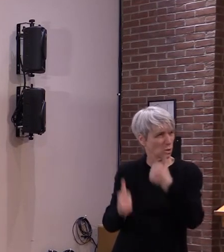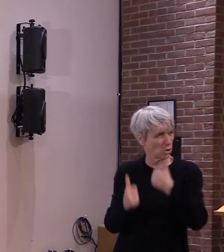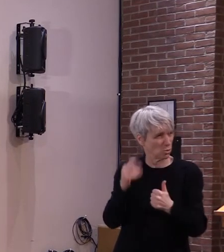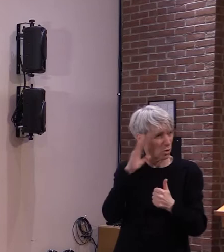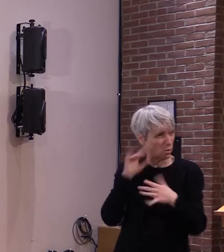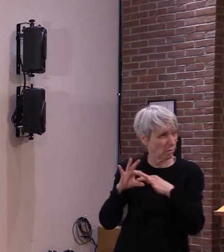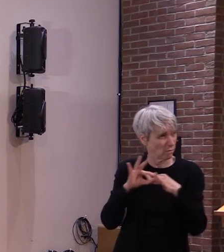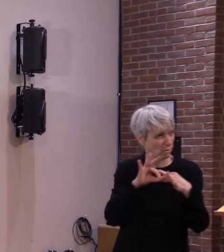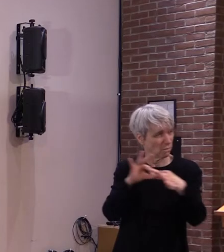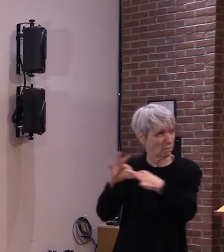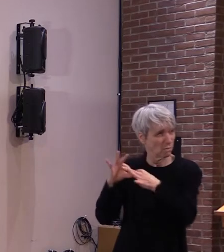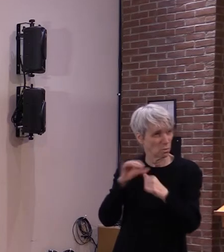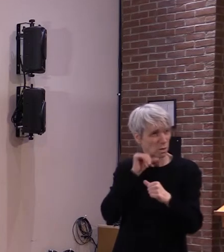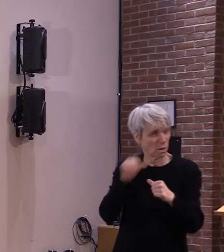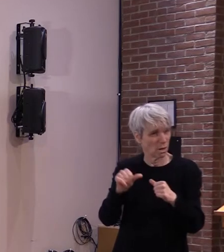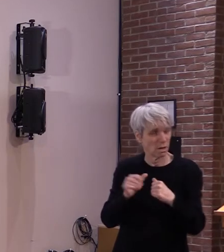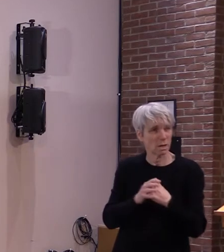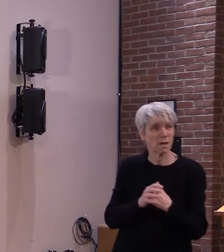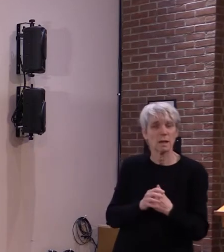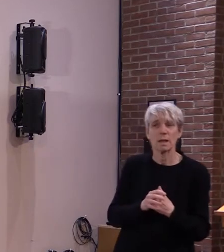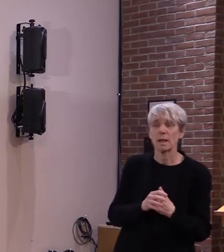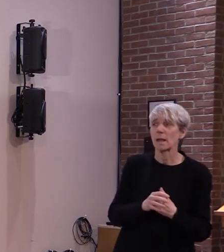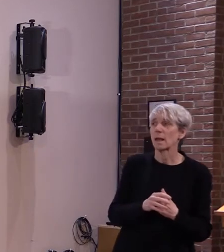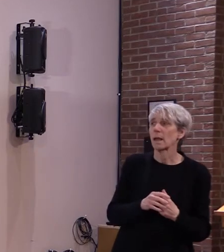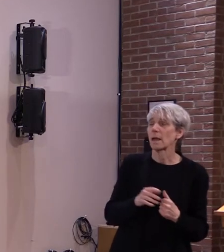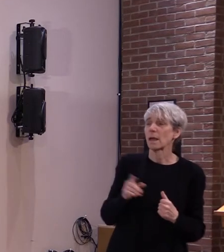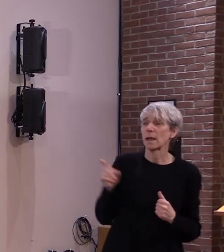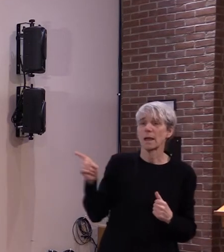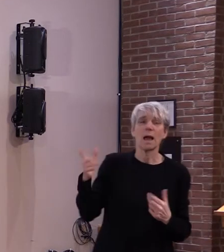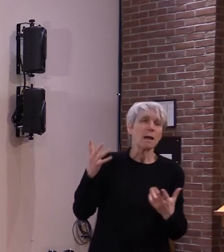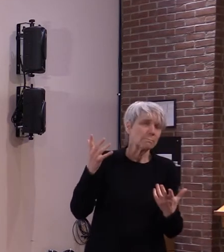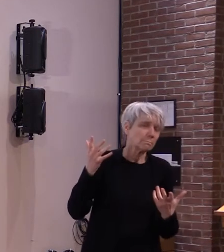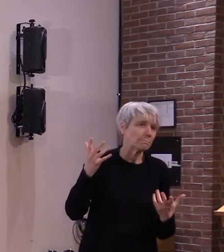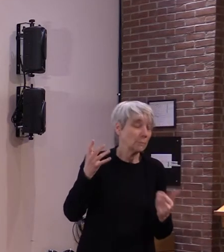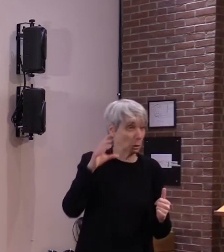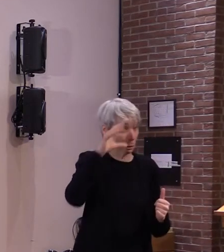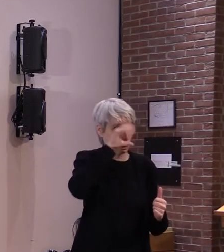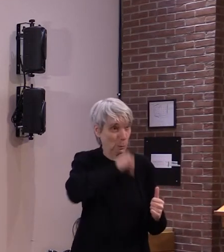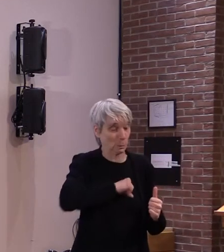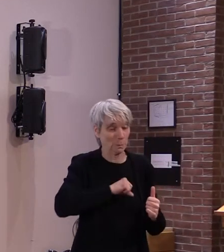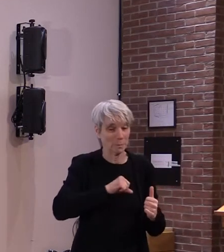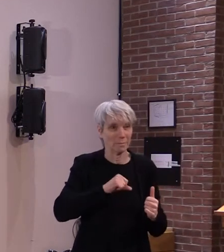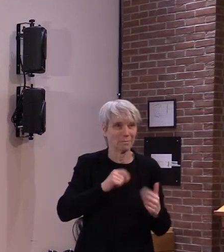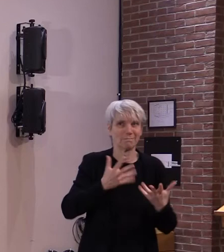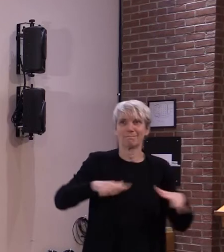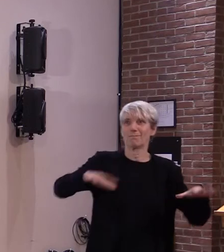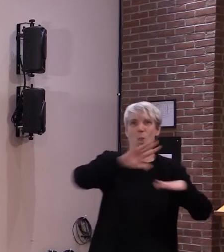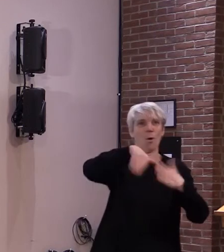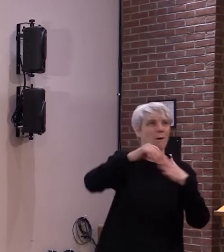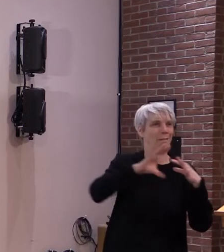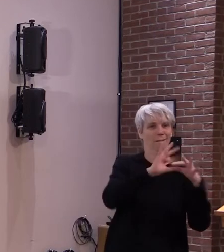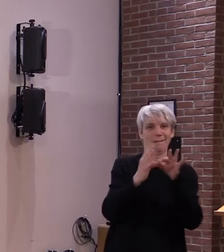it's probably never random um they're all connected at some point but uh dr levine